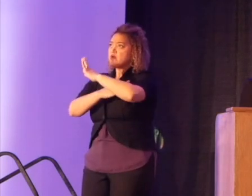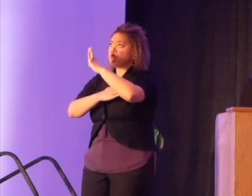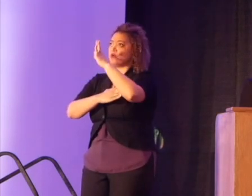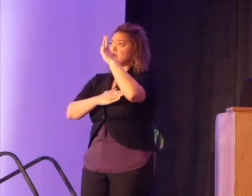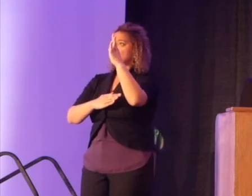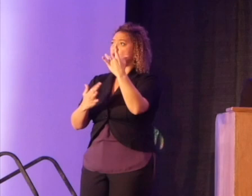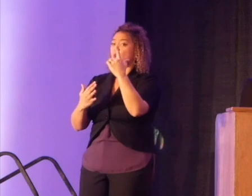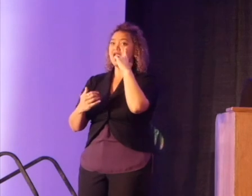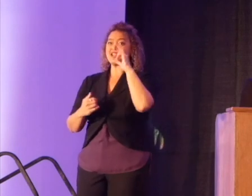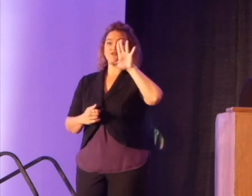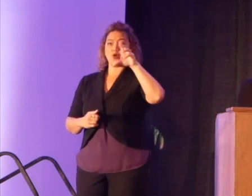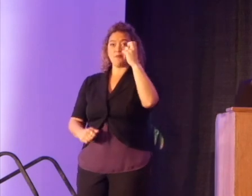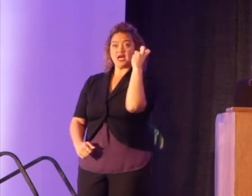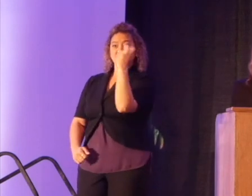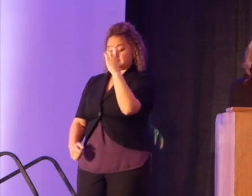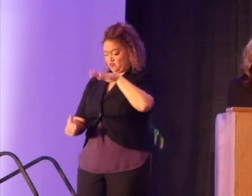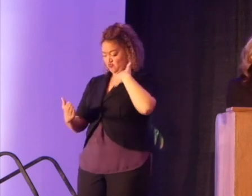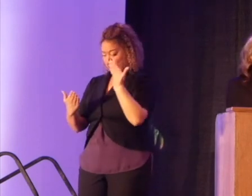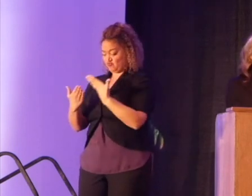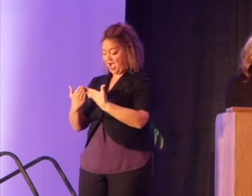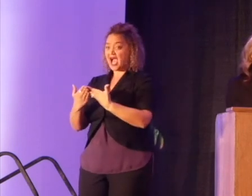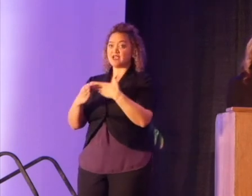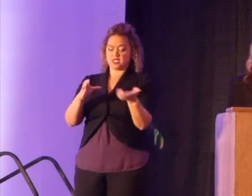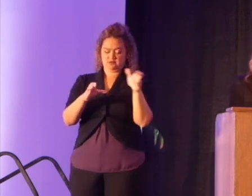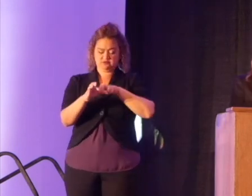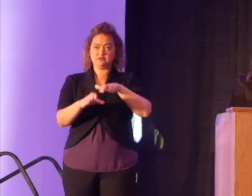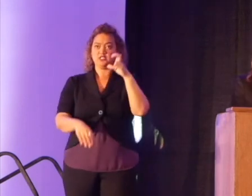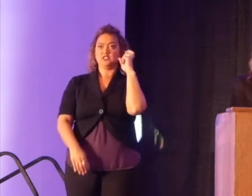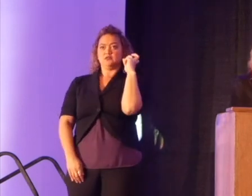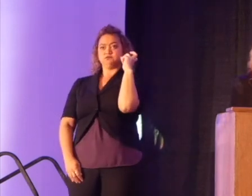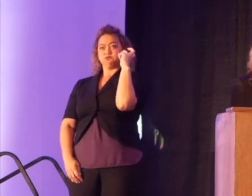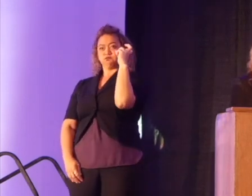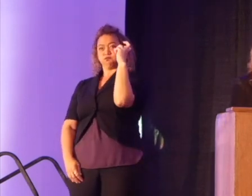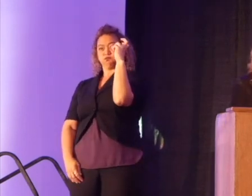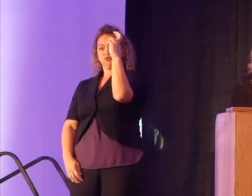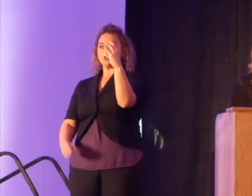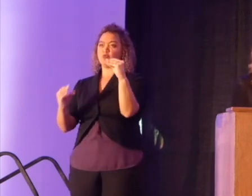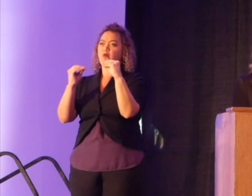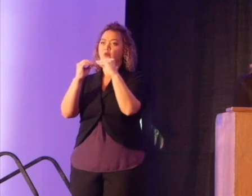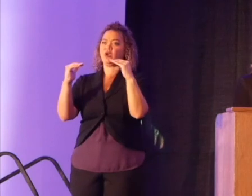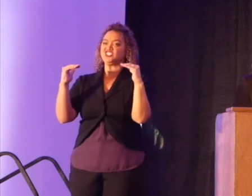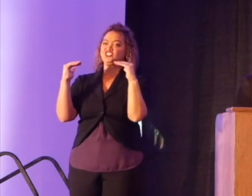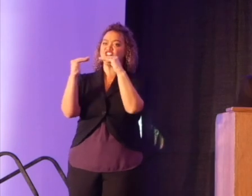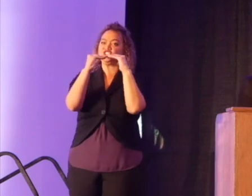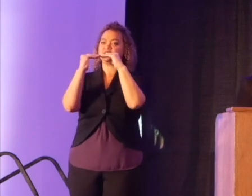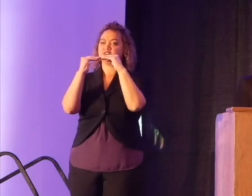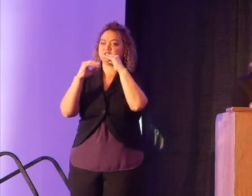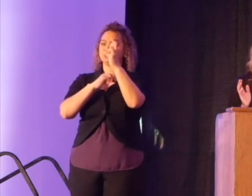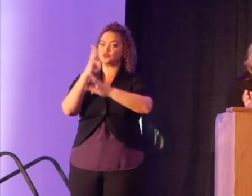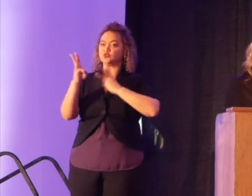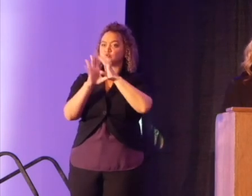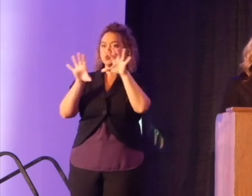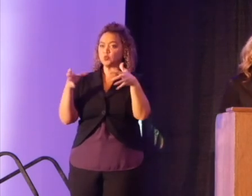waiting for a yellow school bus to come and to usher us into a more just world. My